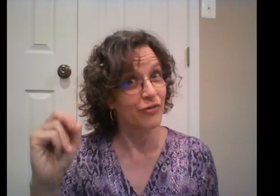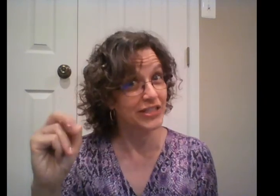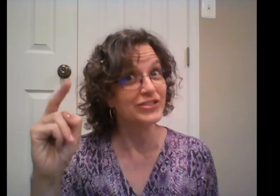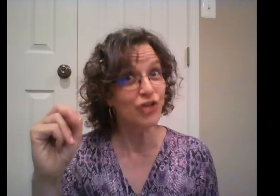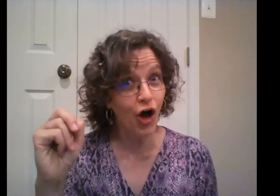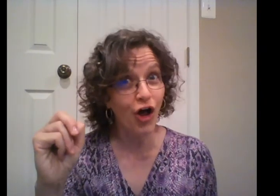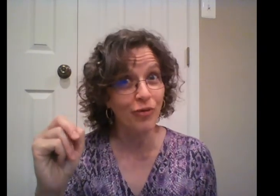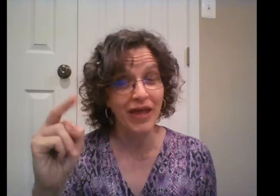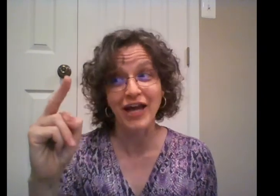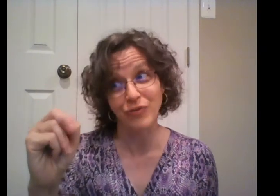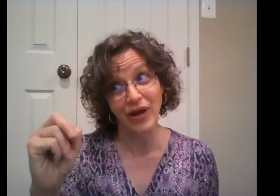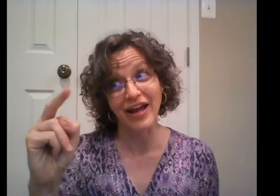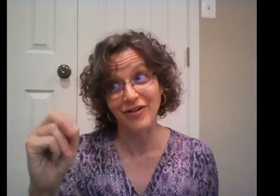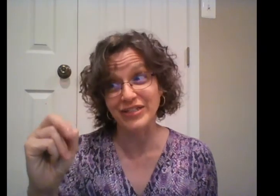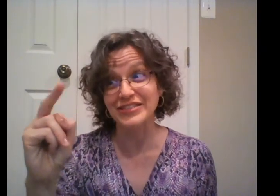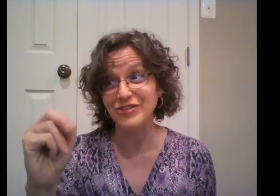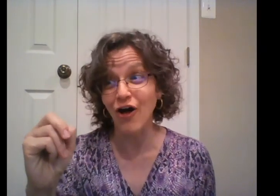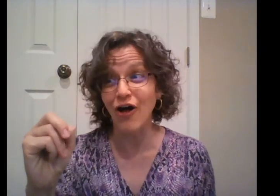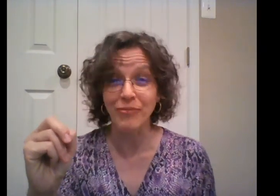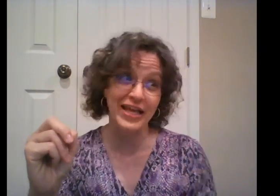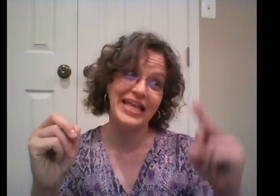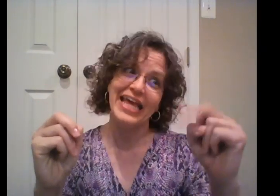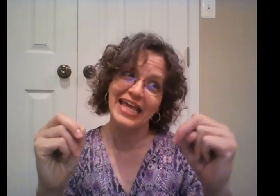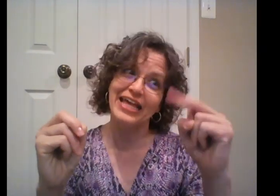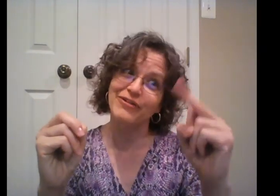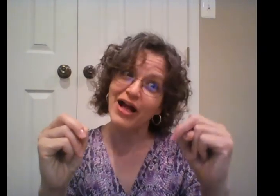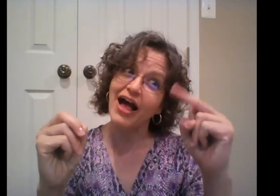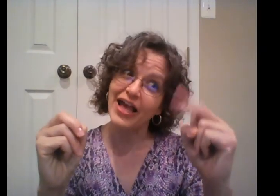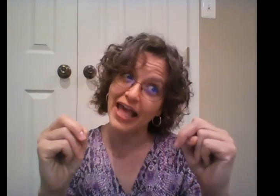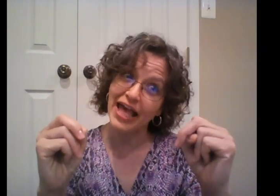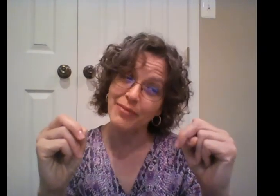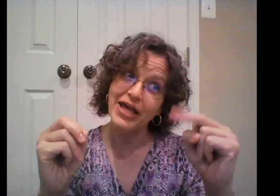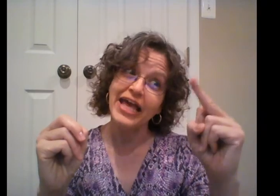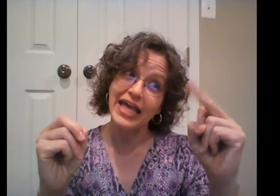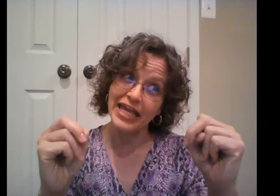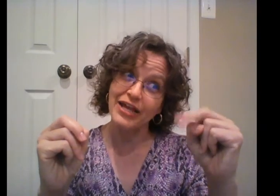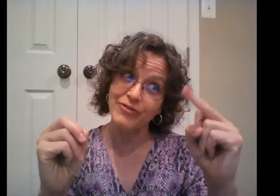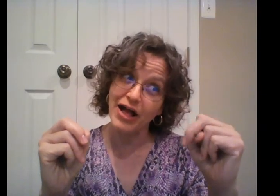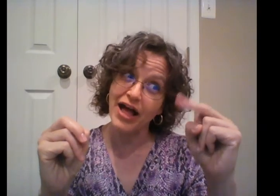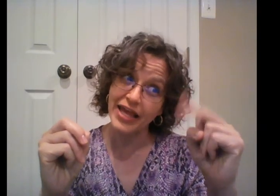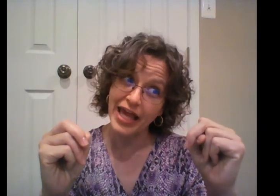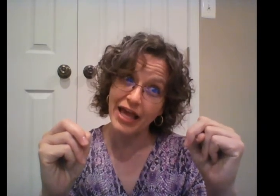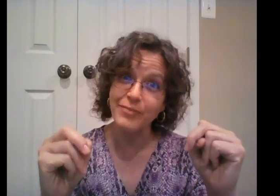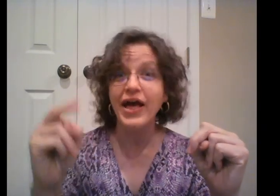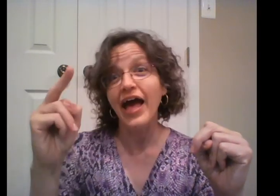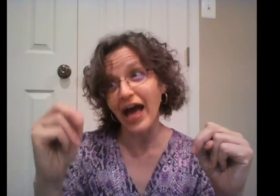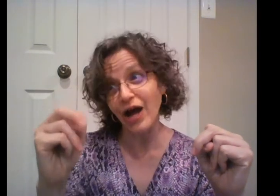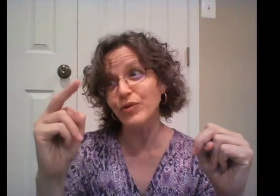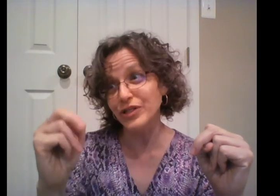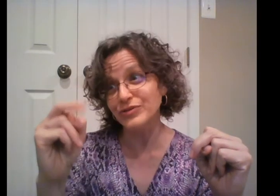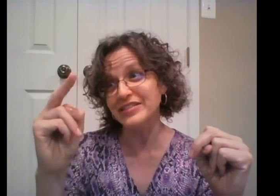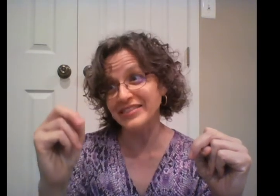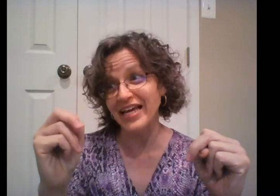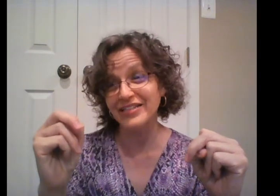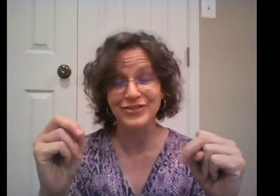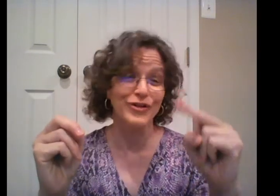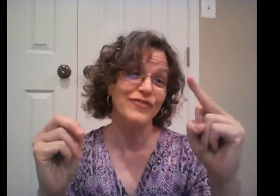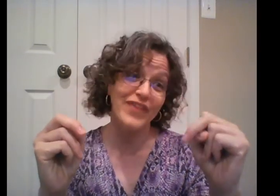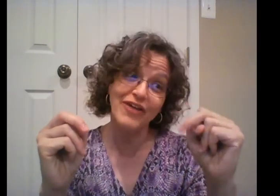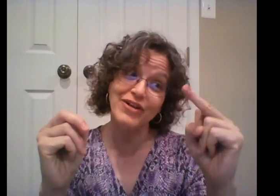is Tallman? Where is Tallman? Here I am. Here I am. How are you today, sir? Very